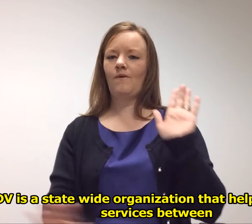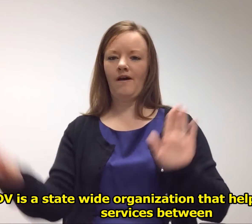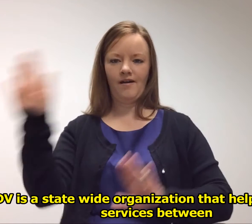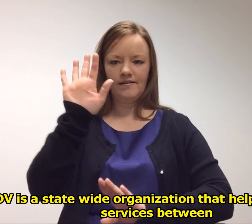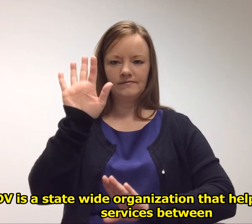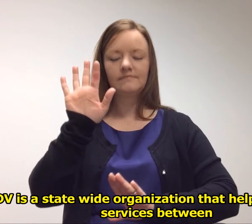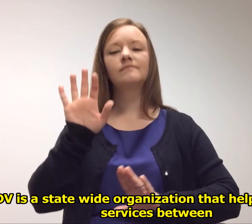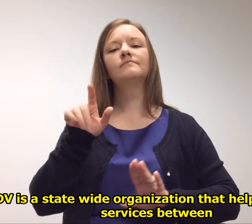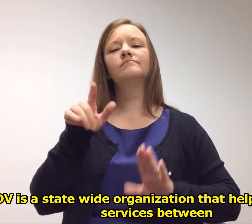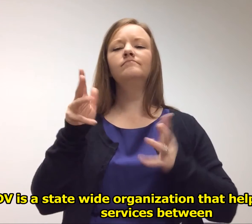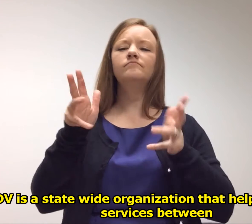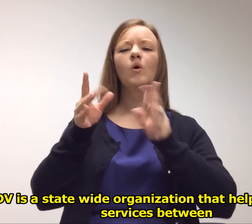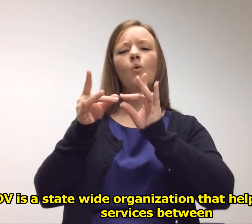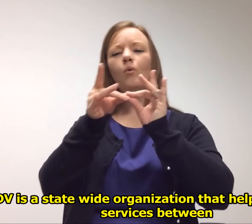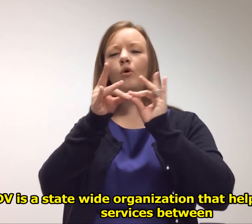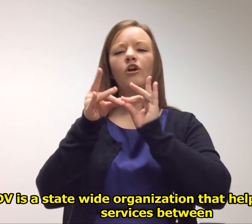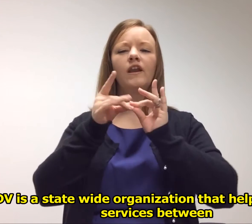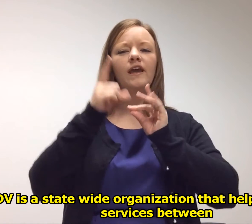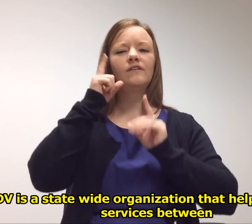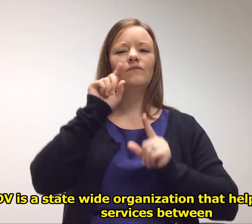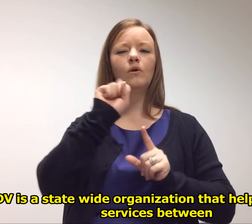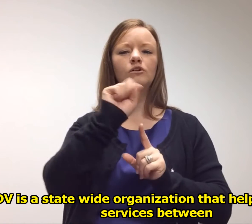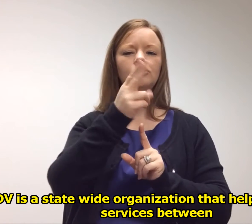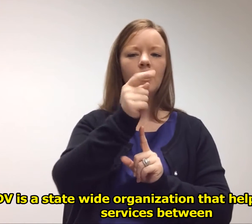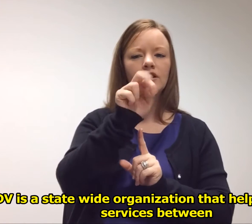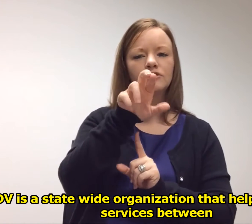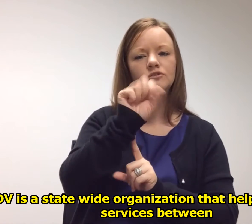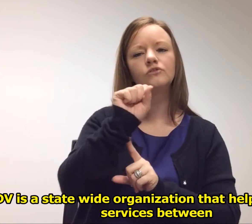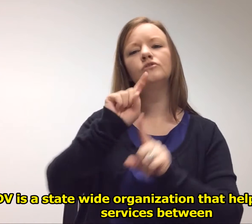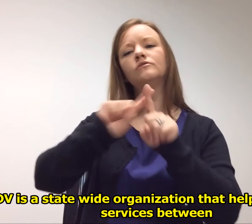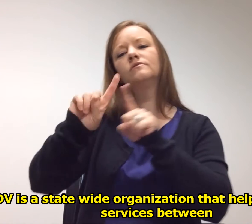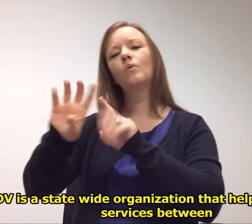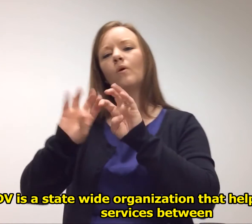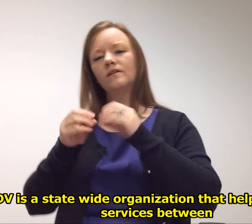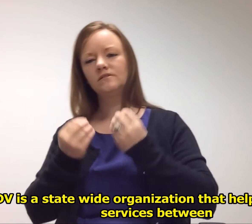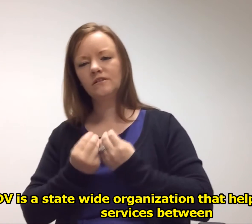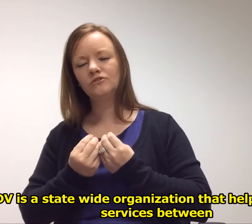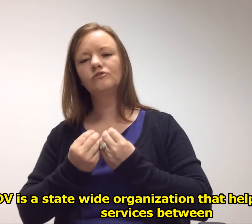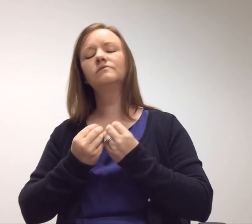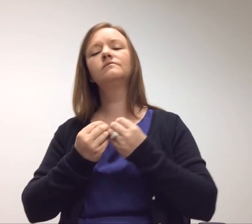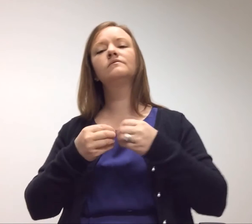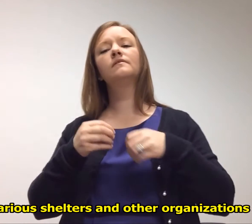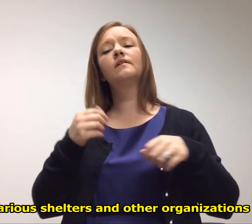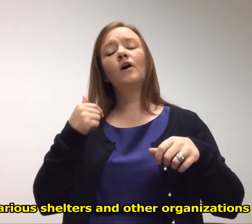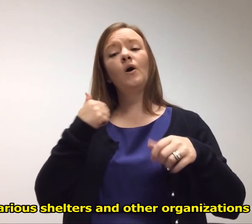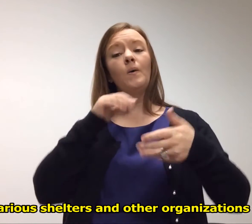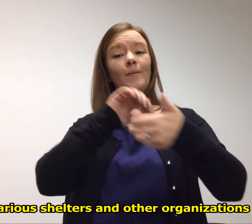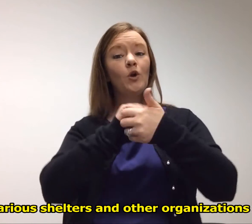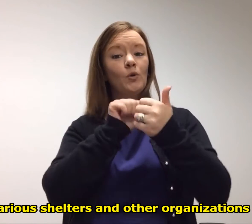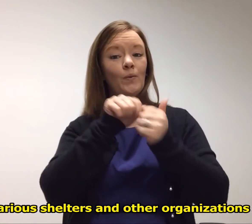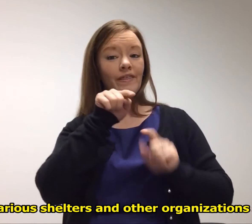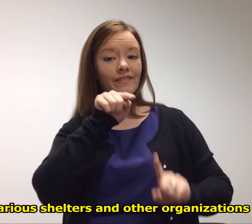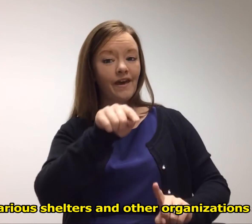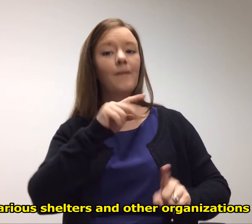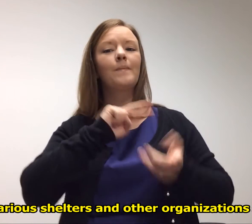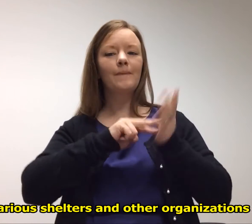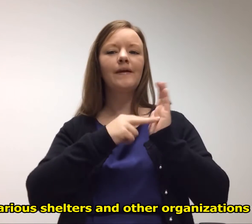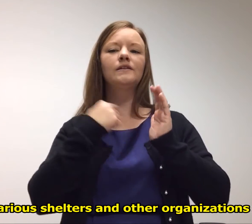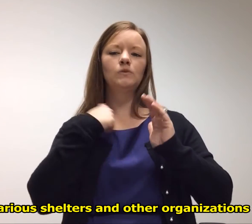ACES DV is a statewide organization that helps to coordinate services between various shelters and other organizations